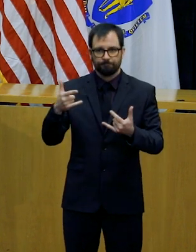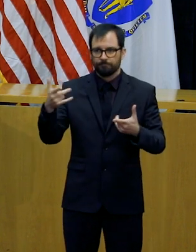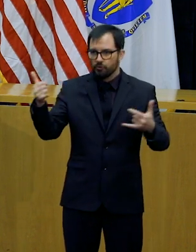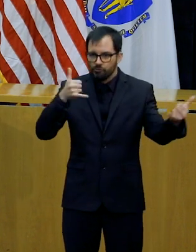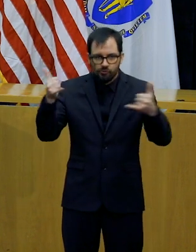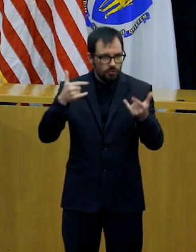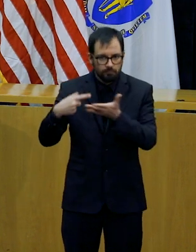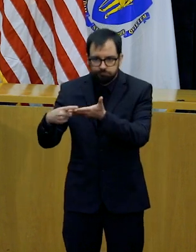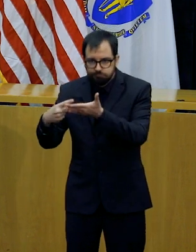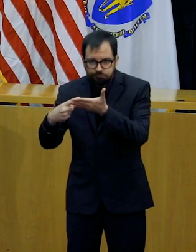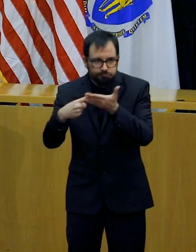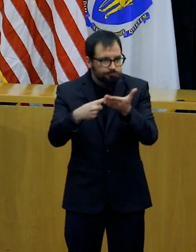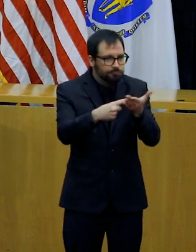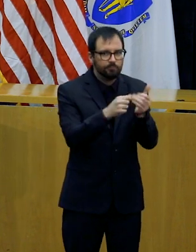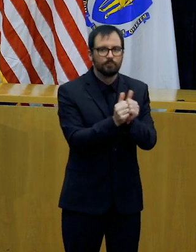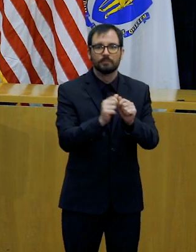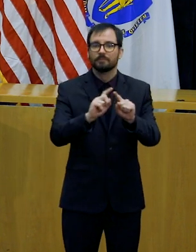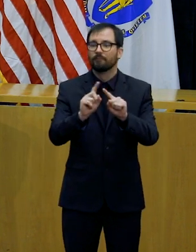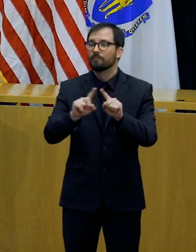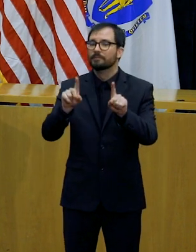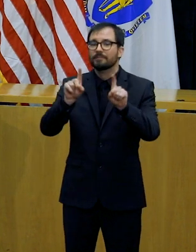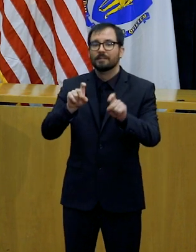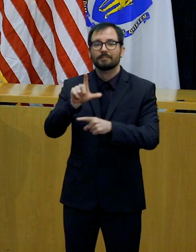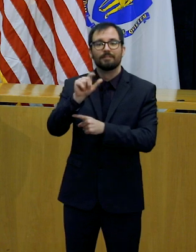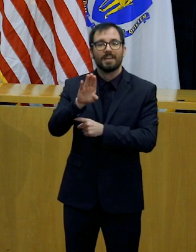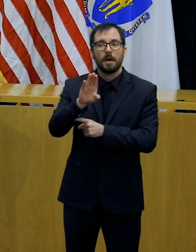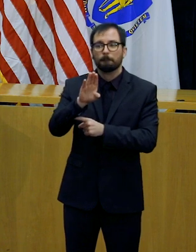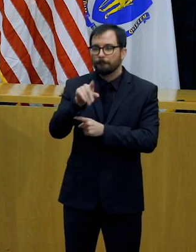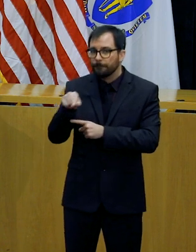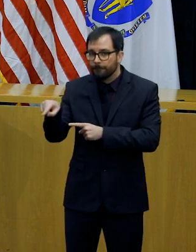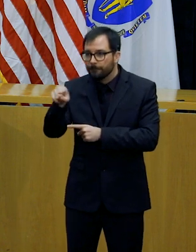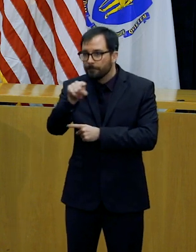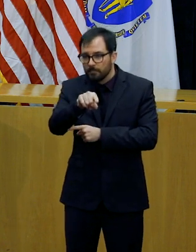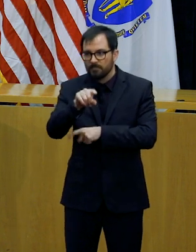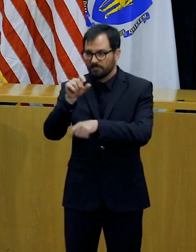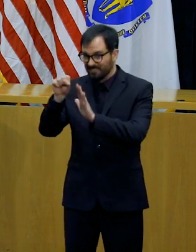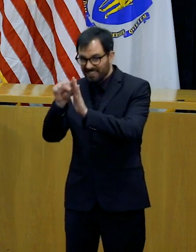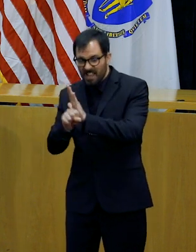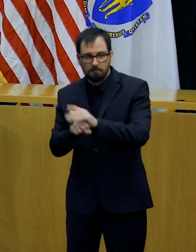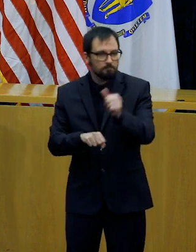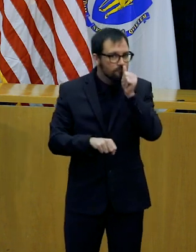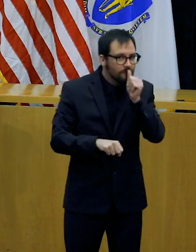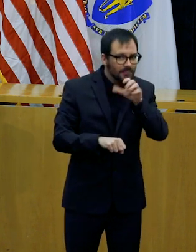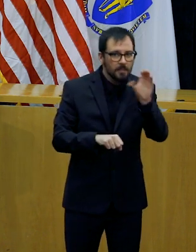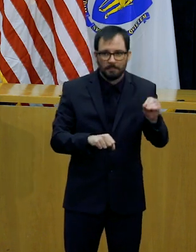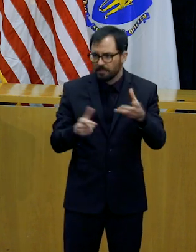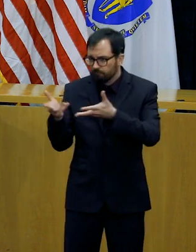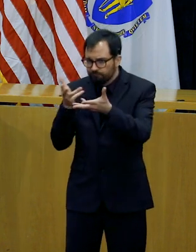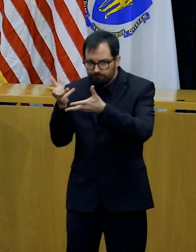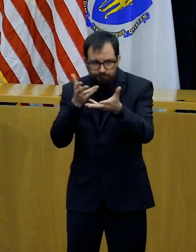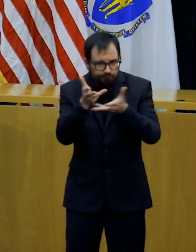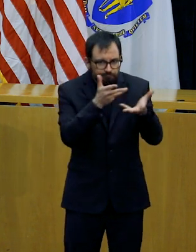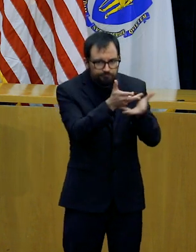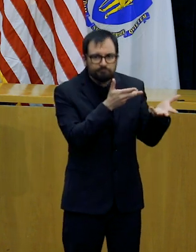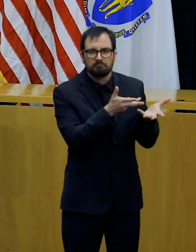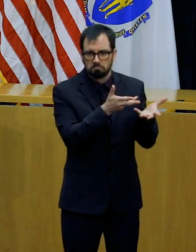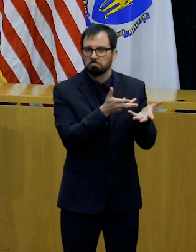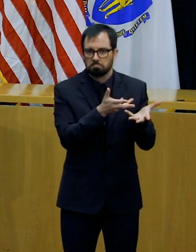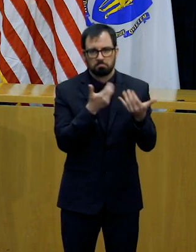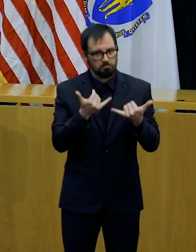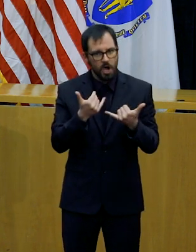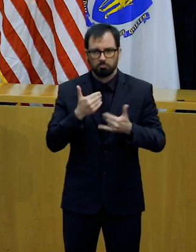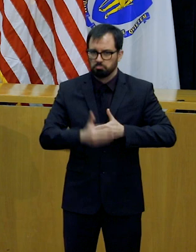many other private labs and health care labs. We're continuing to make progress on increasing the number of tests completed